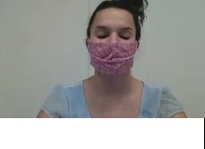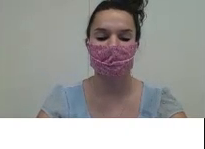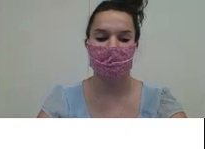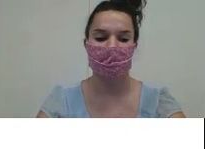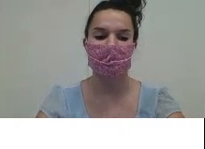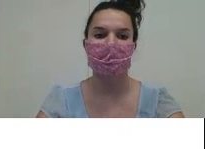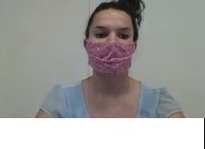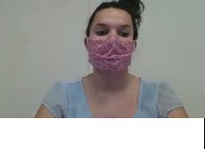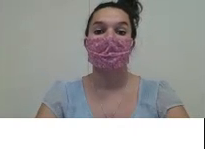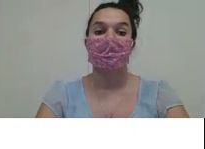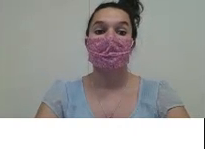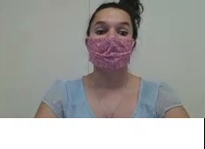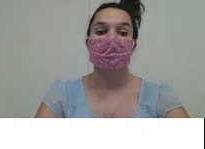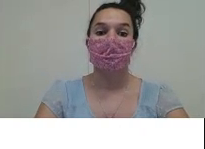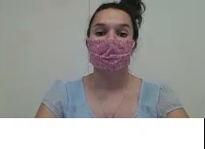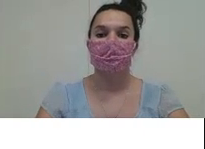Okay. Here we go. Ready?